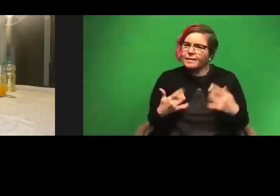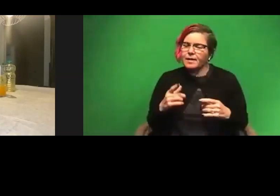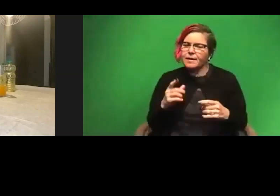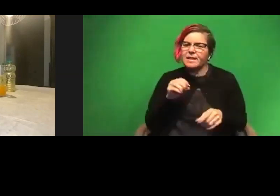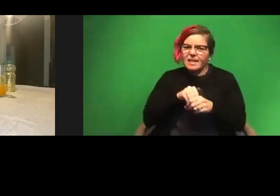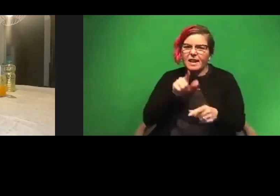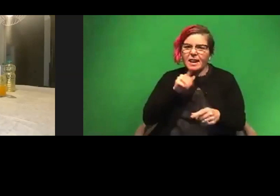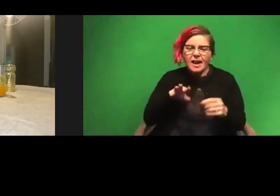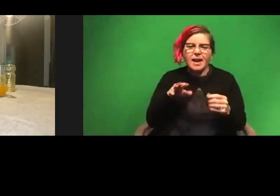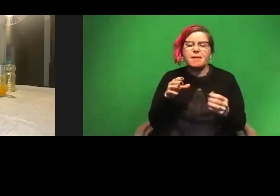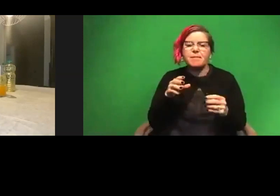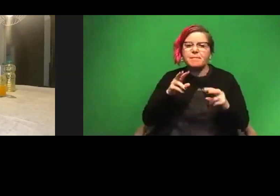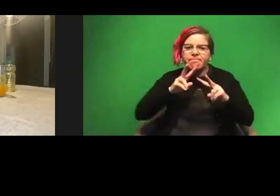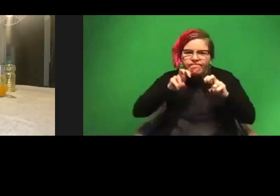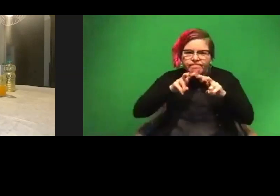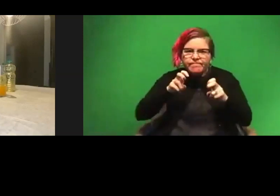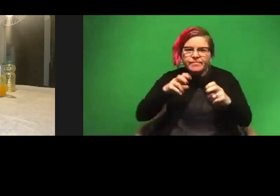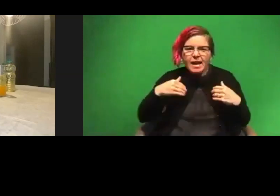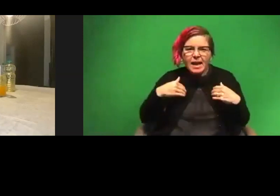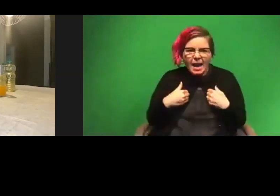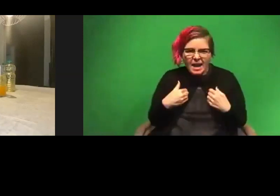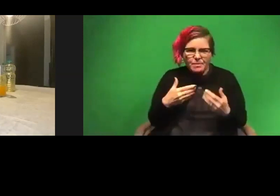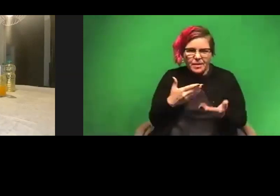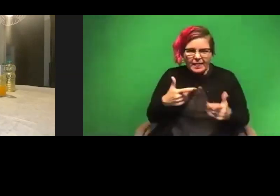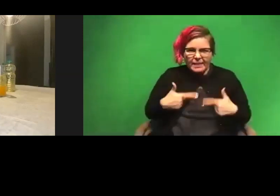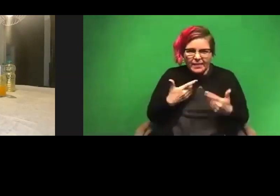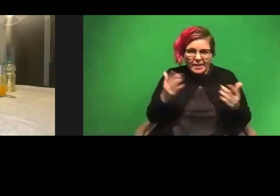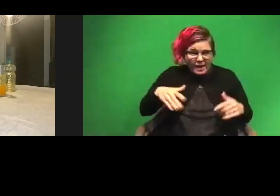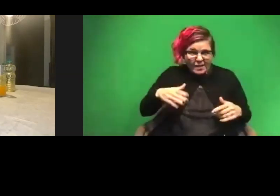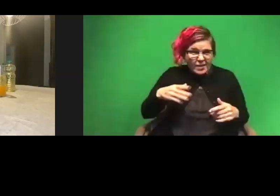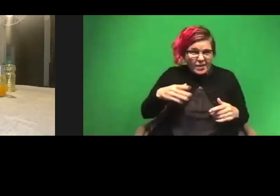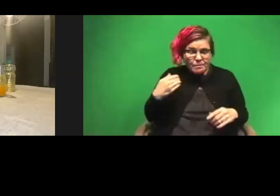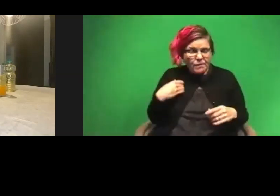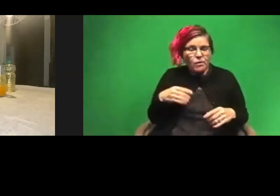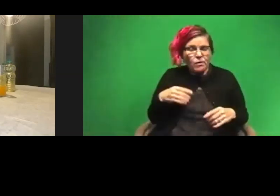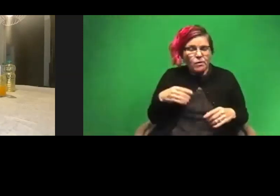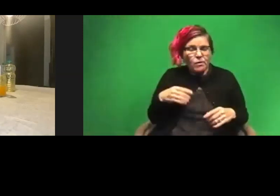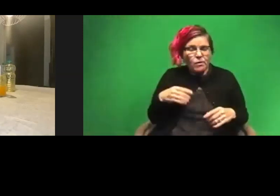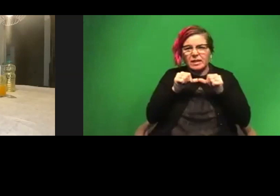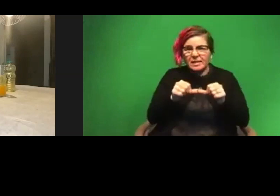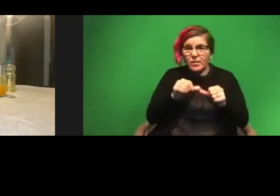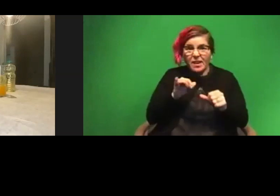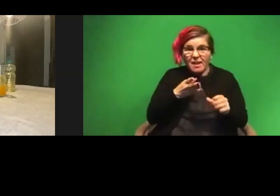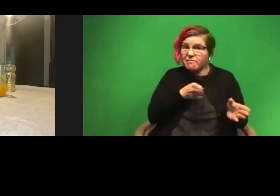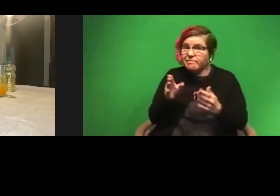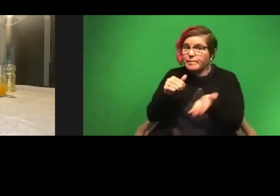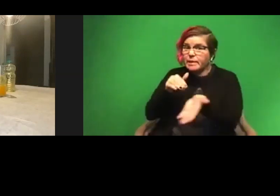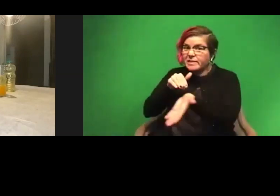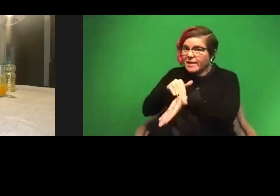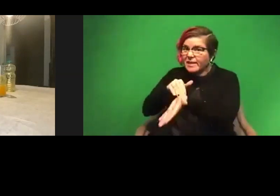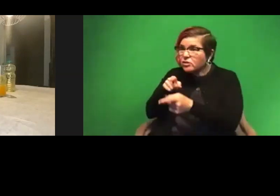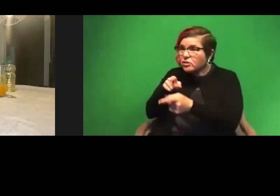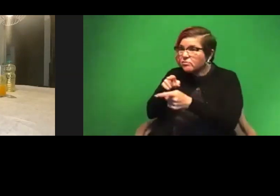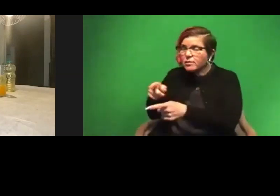excitement of looking at an organism I've, I would have never seen if I continued to go MD route or something else. Um, and then I,